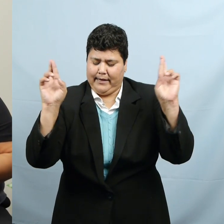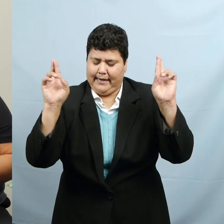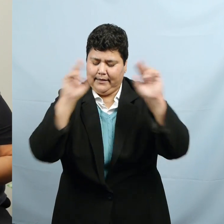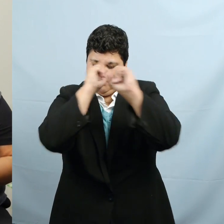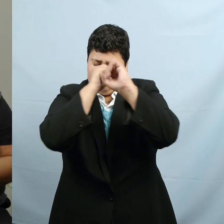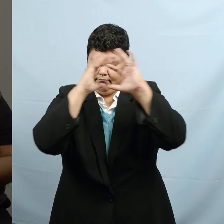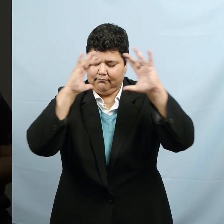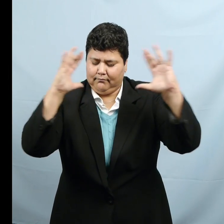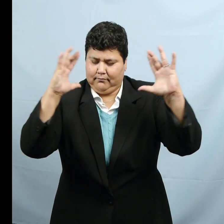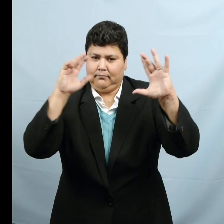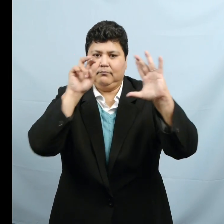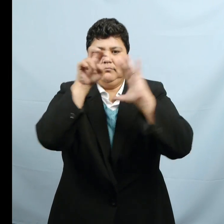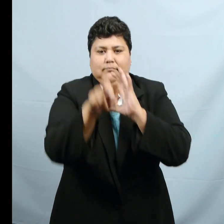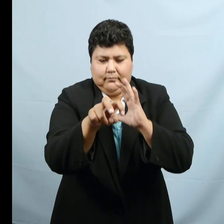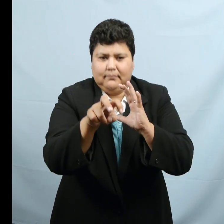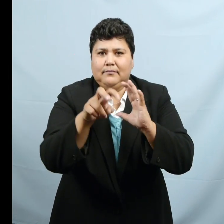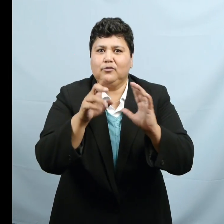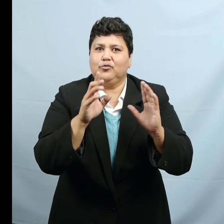as well.